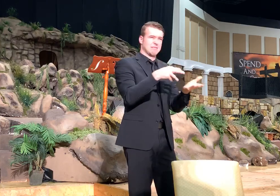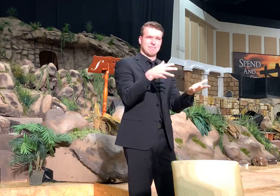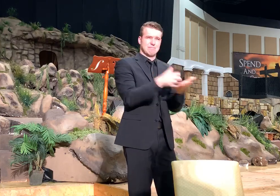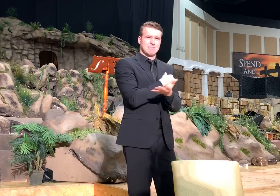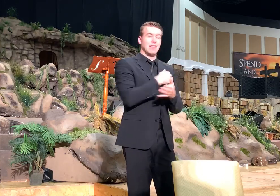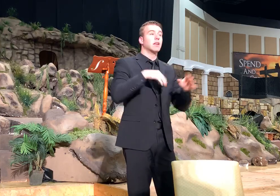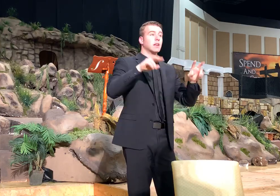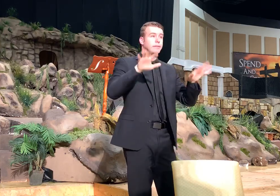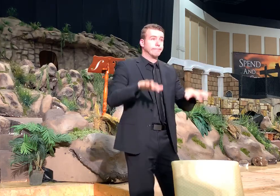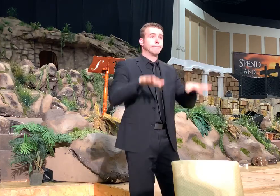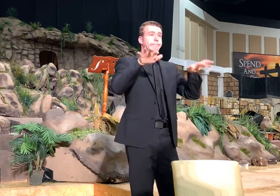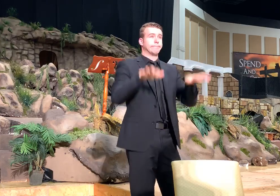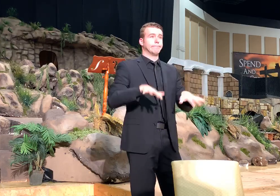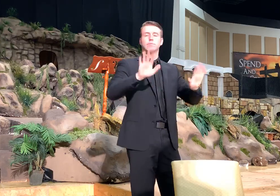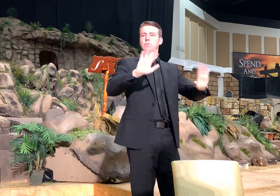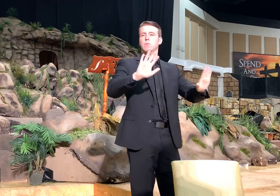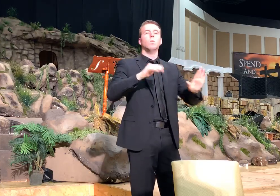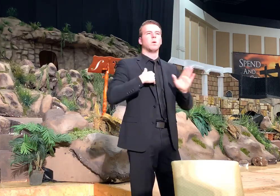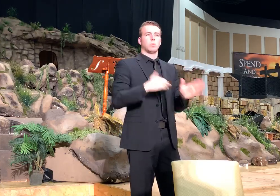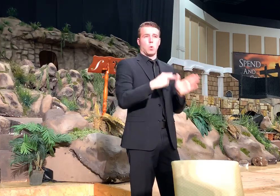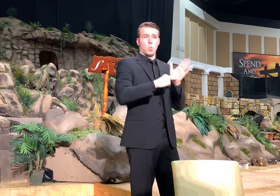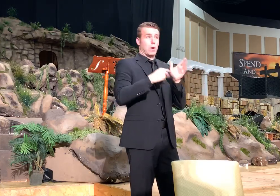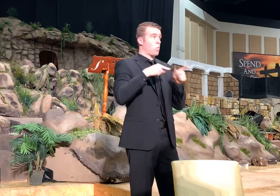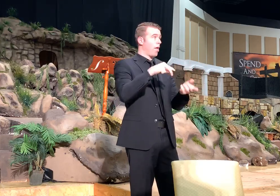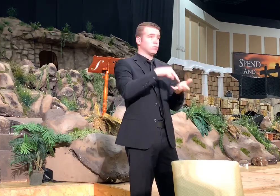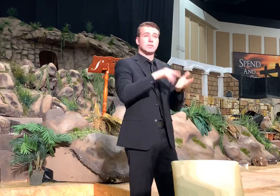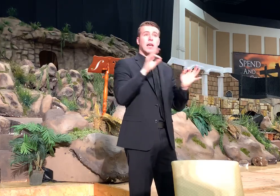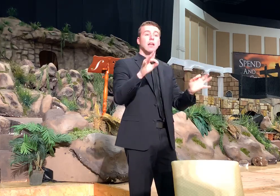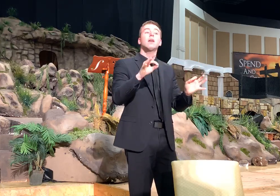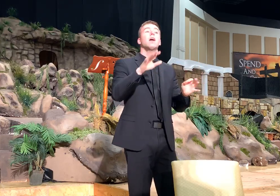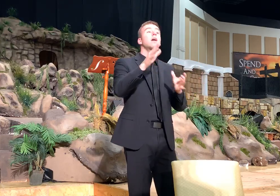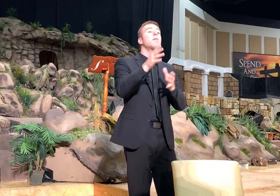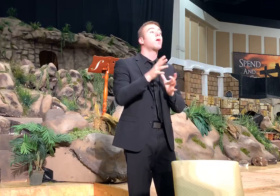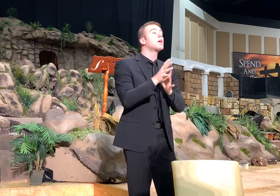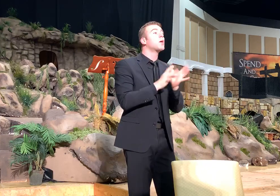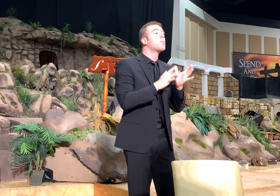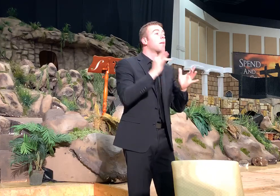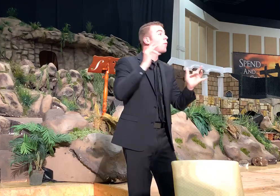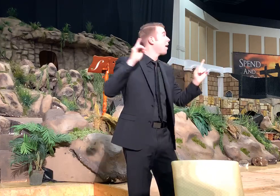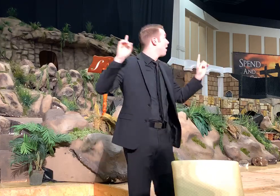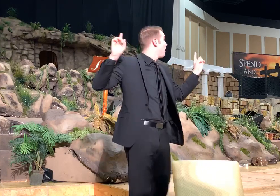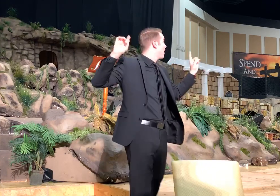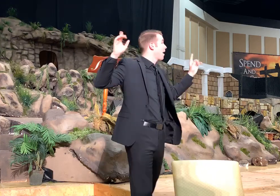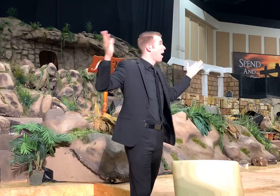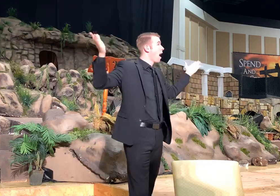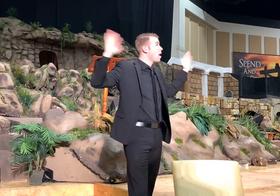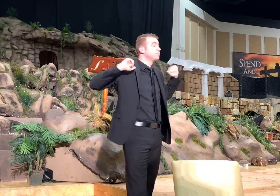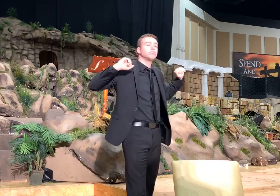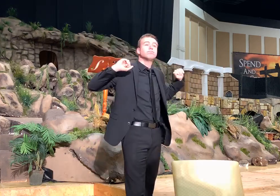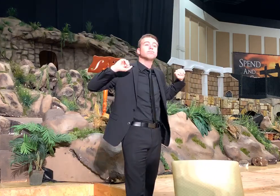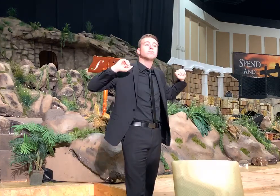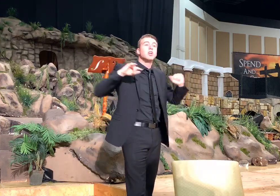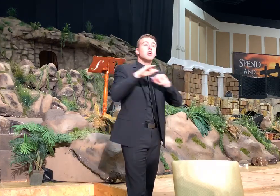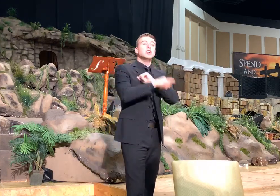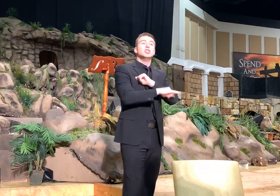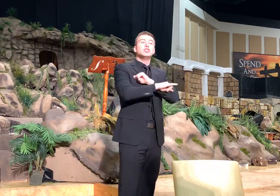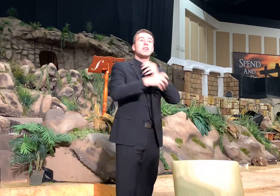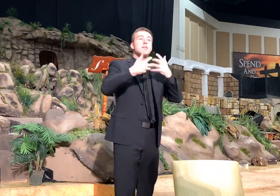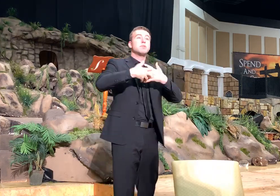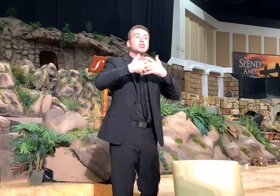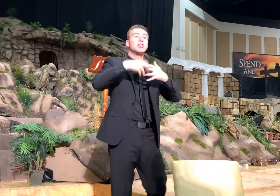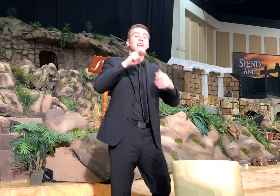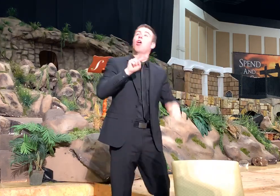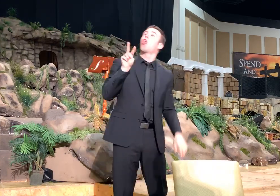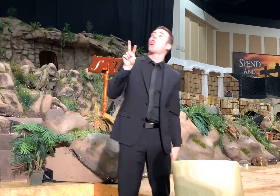don't have to sit down and stand back up. Uh, and you need your Bible because all the screens are covered up. So the cheater machine is not